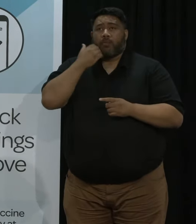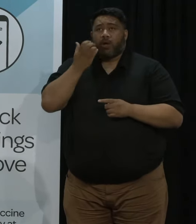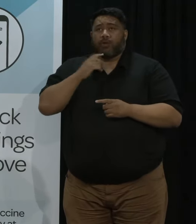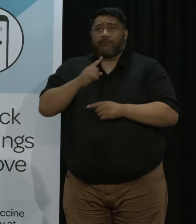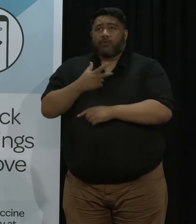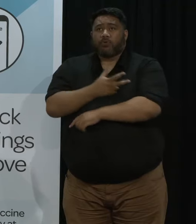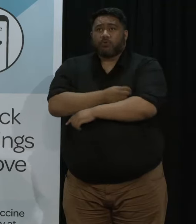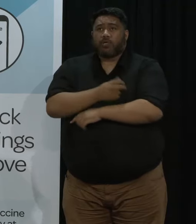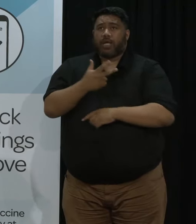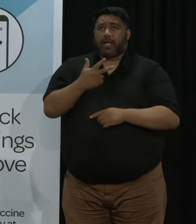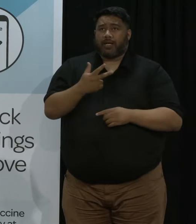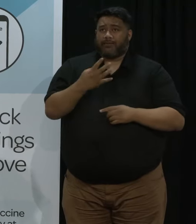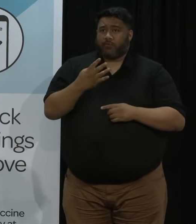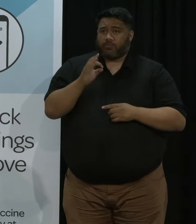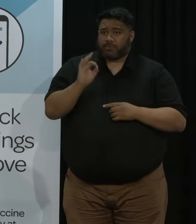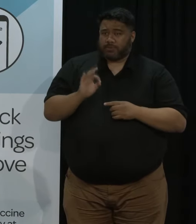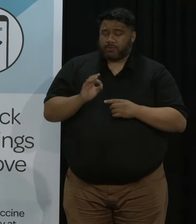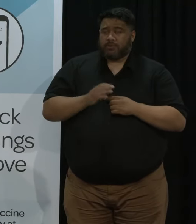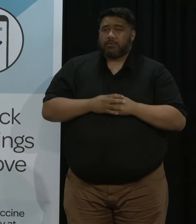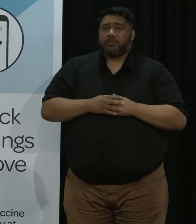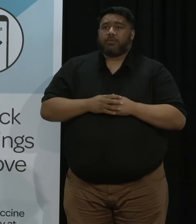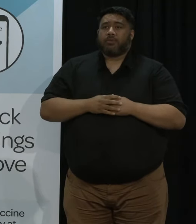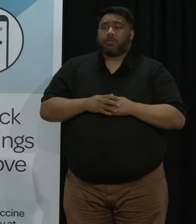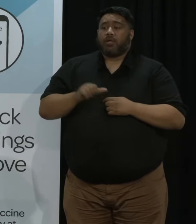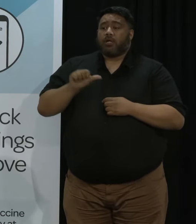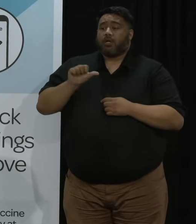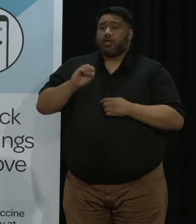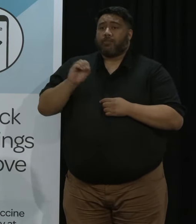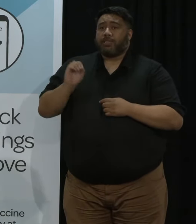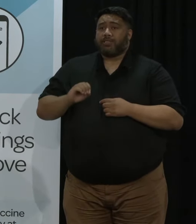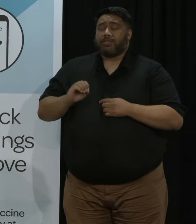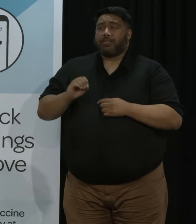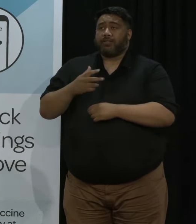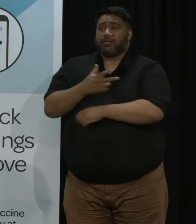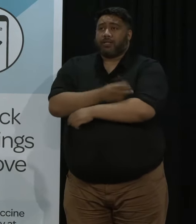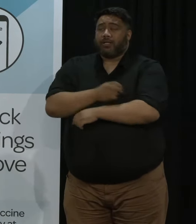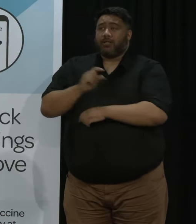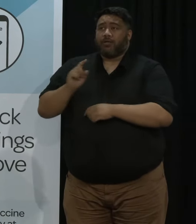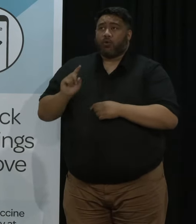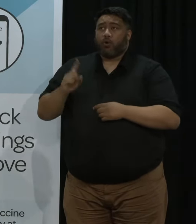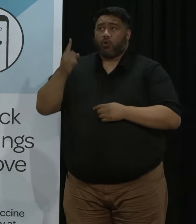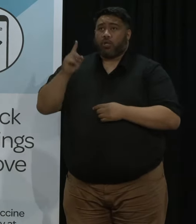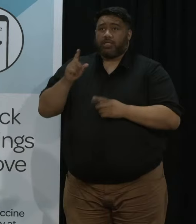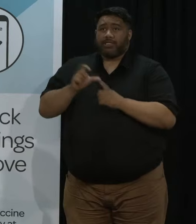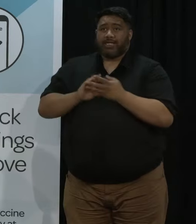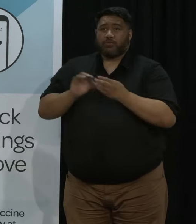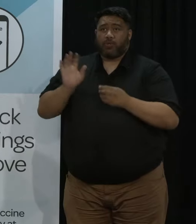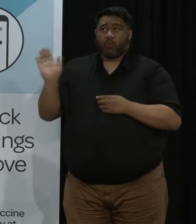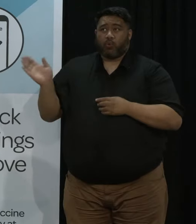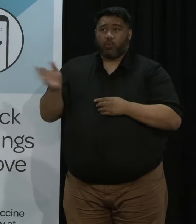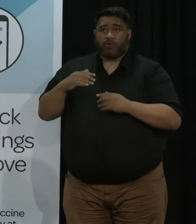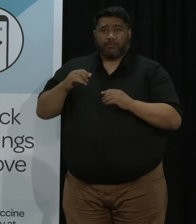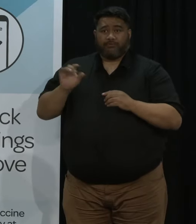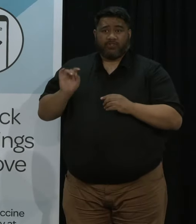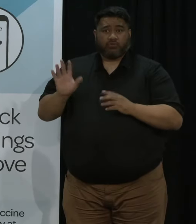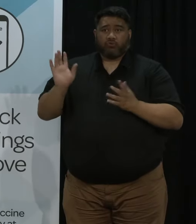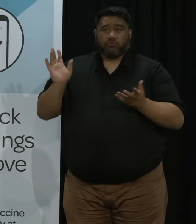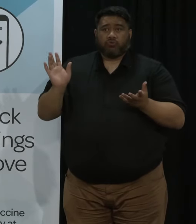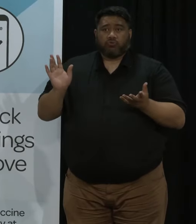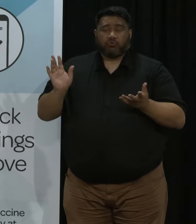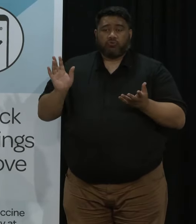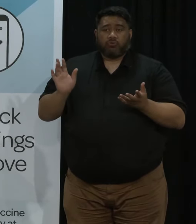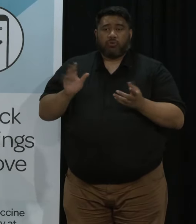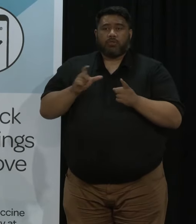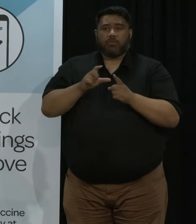we're we've reached 90% first dose in the Auckland DHBs I believe but I I'll leave it to Dr Bloomfield to provide a further